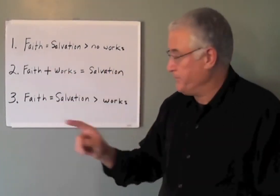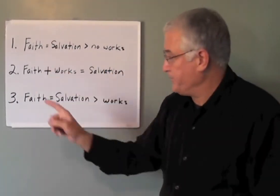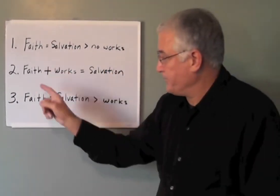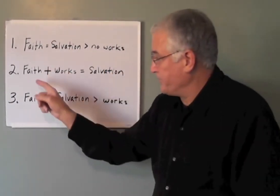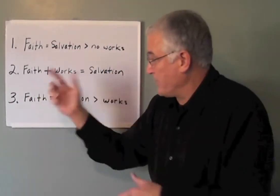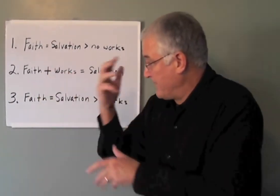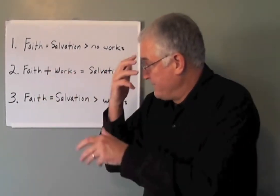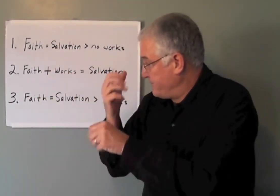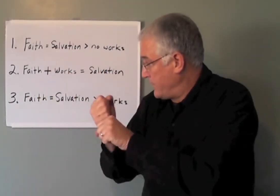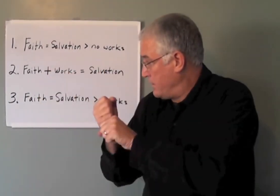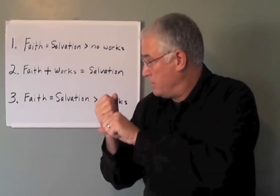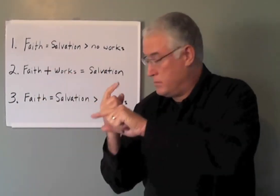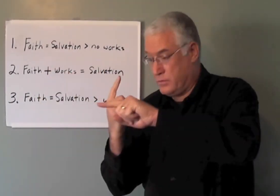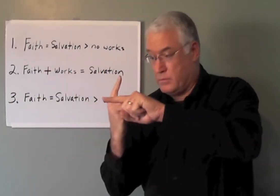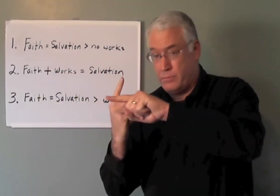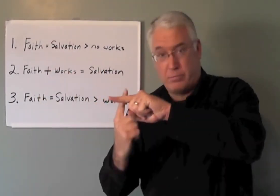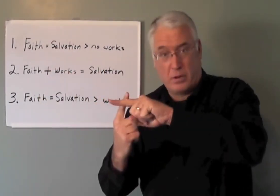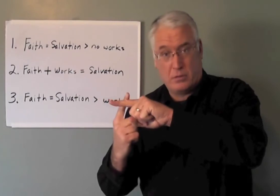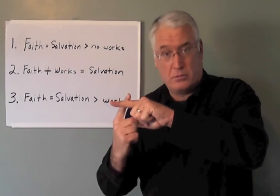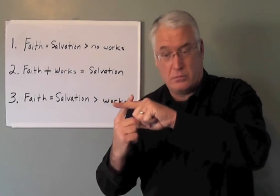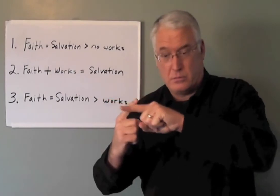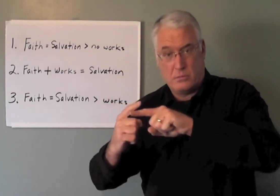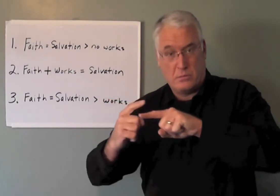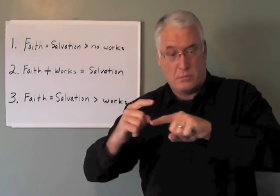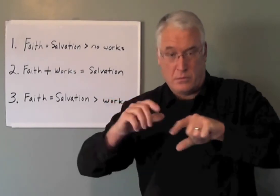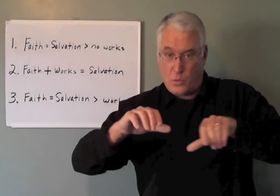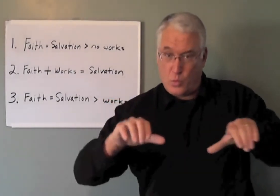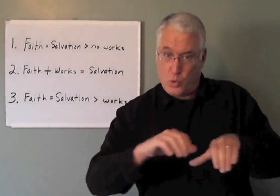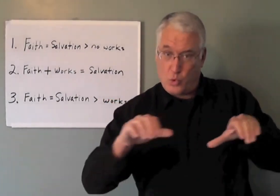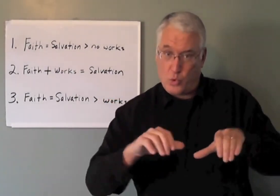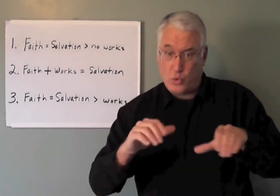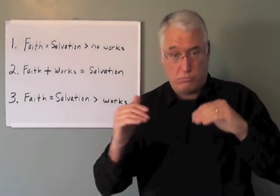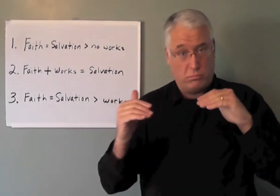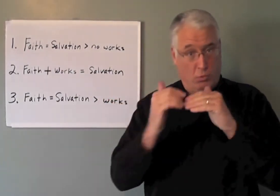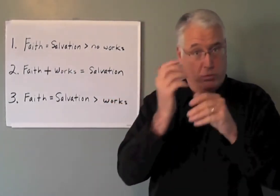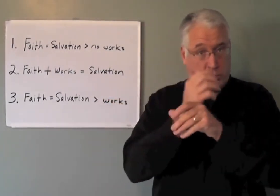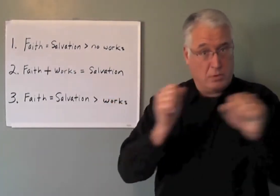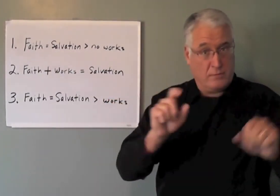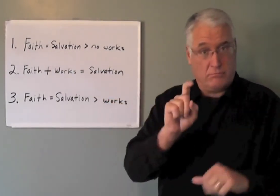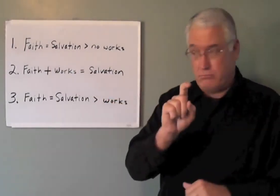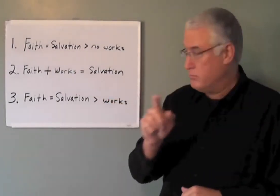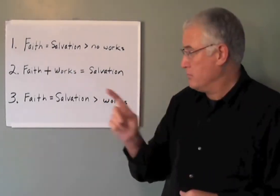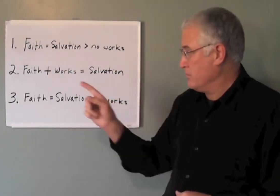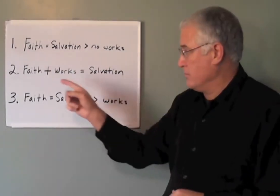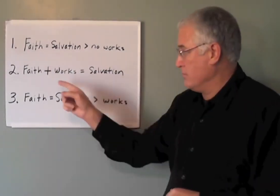one, number two, faith plus works equals salvation?